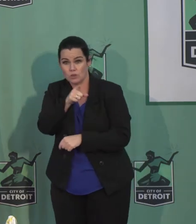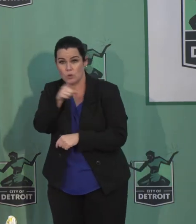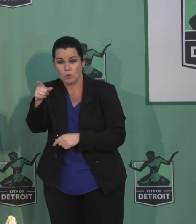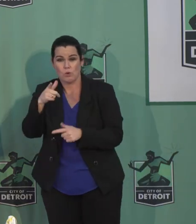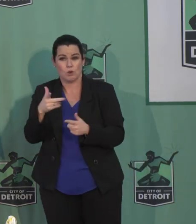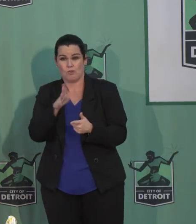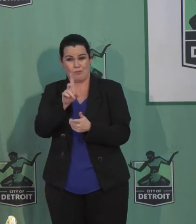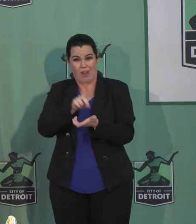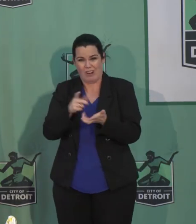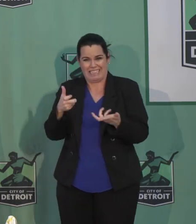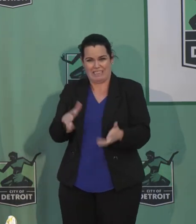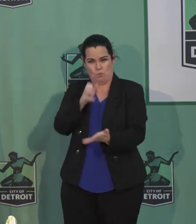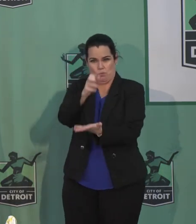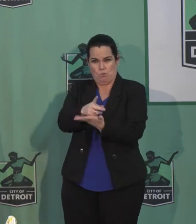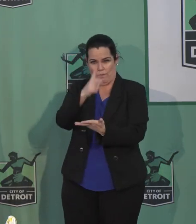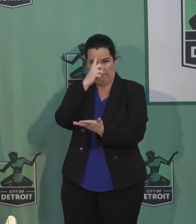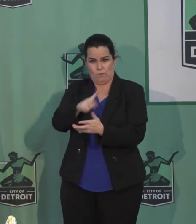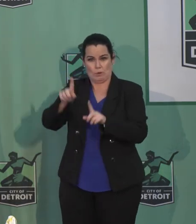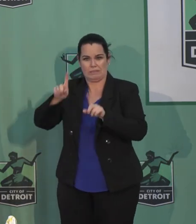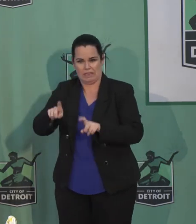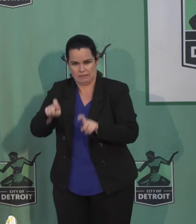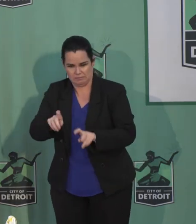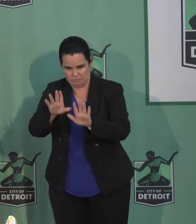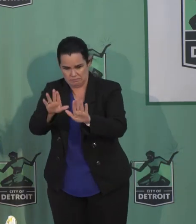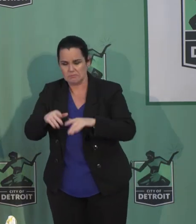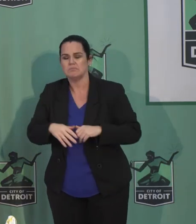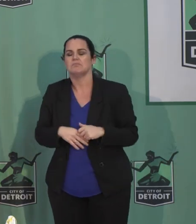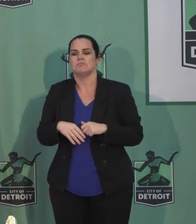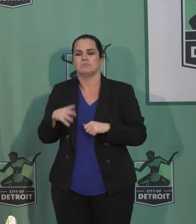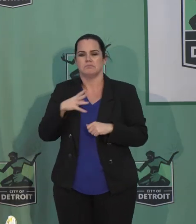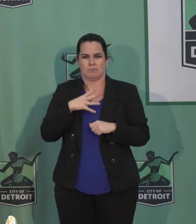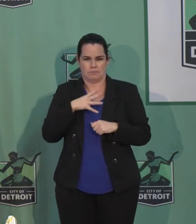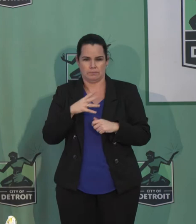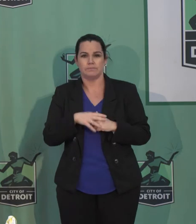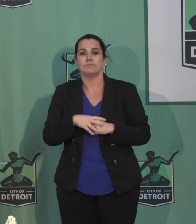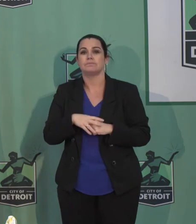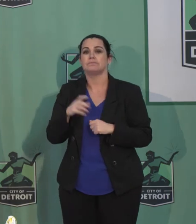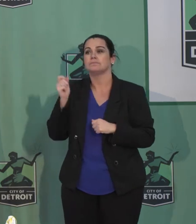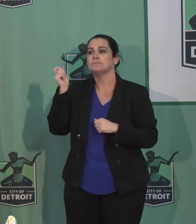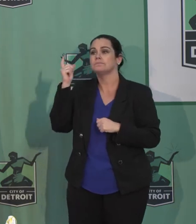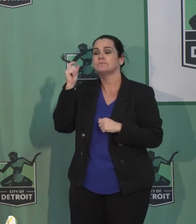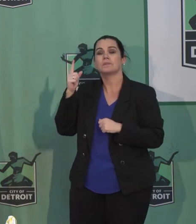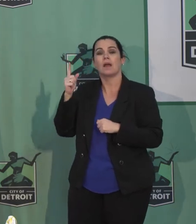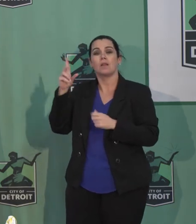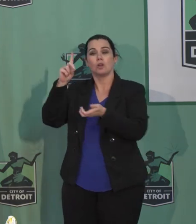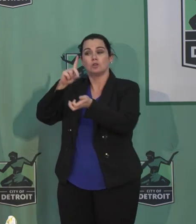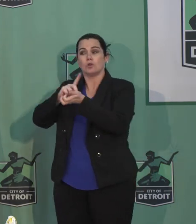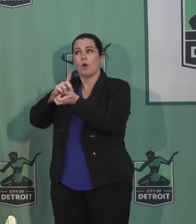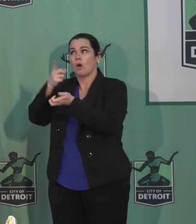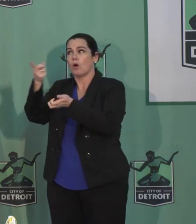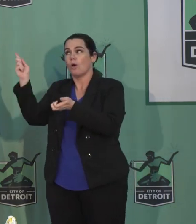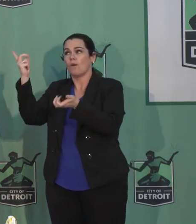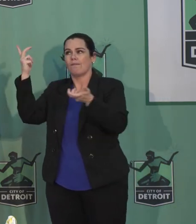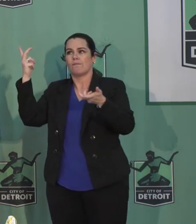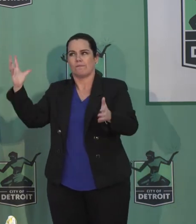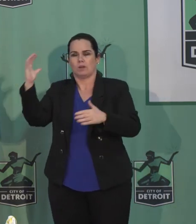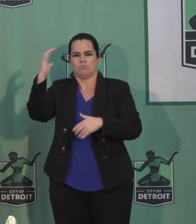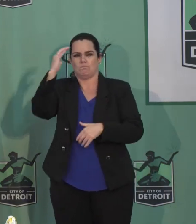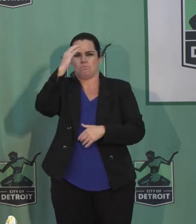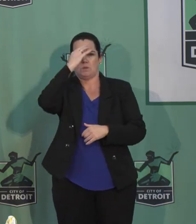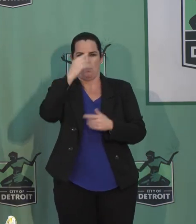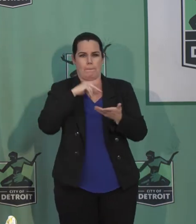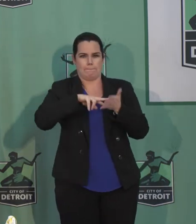The doctors in this state are all familiar with the patient under investigation form and so when